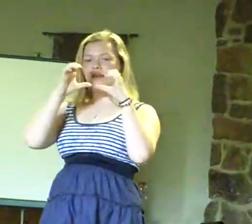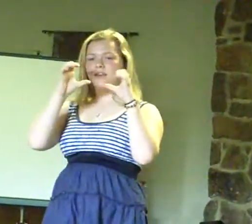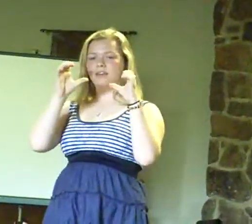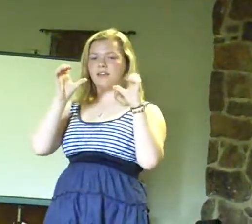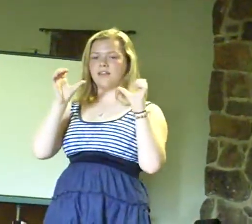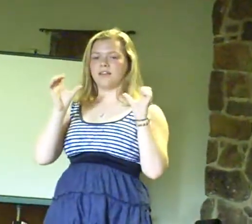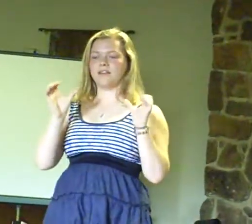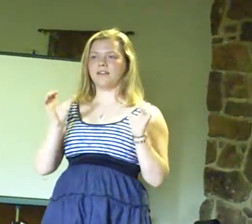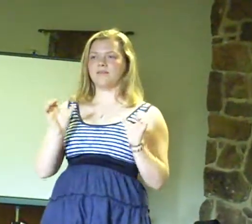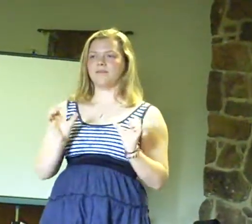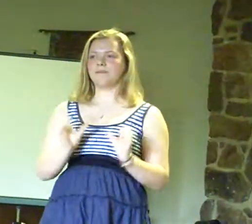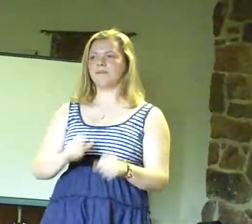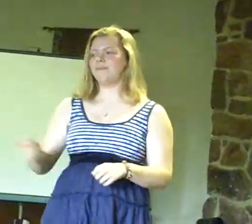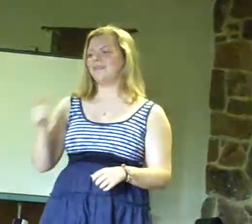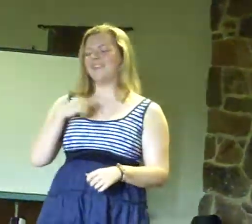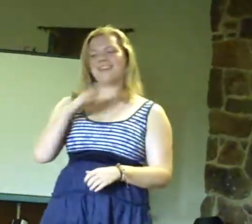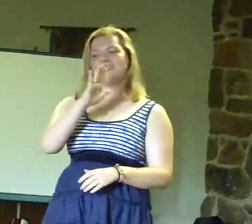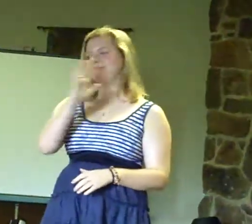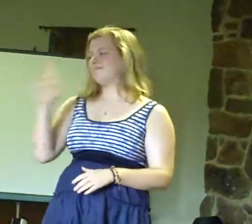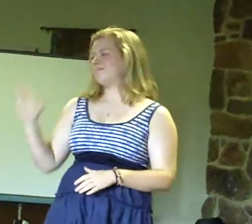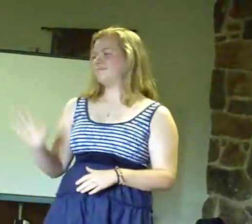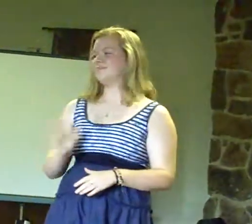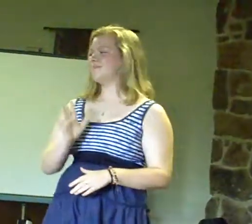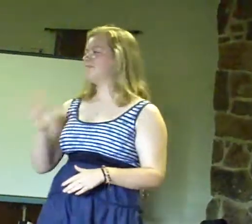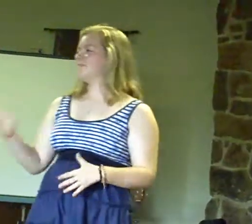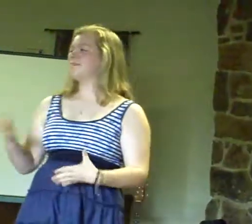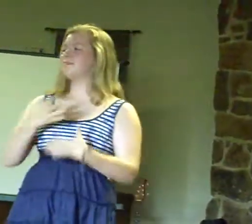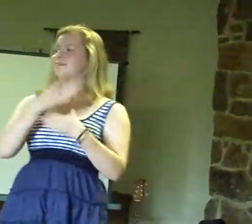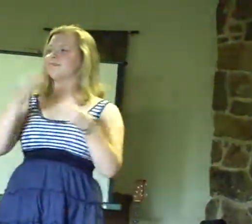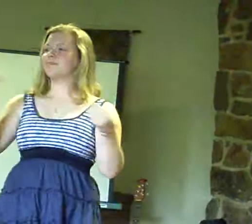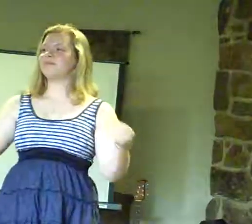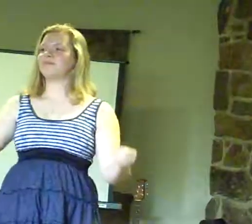to how am trying walk